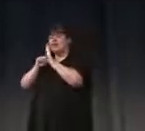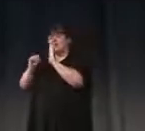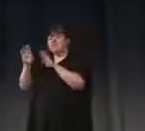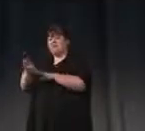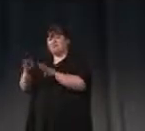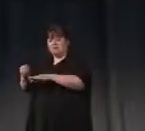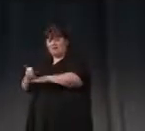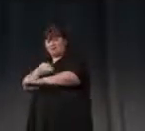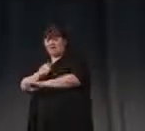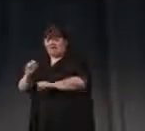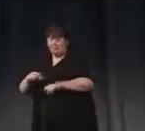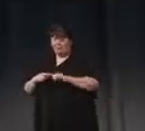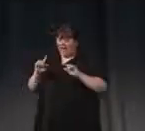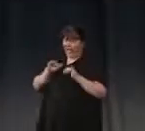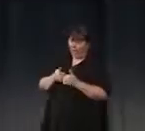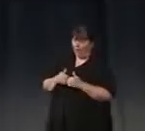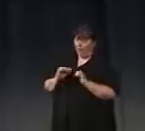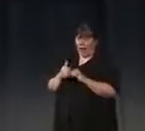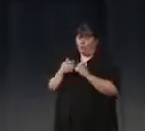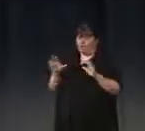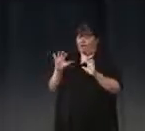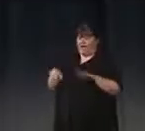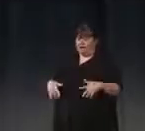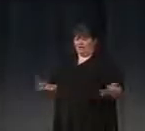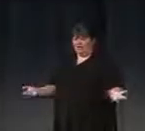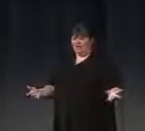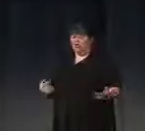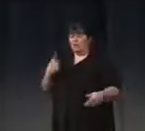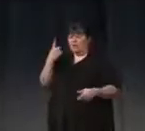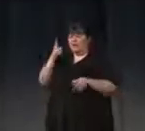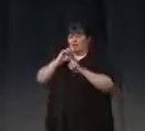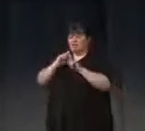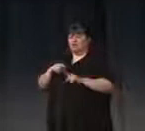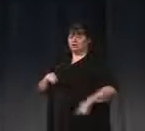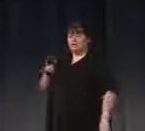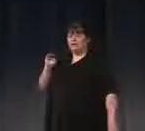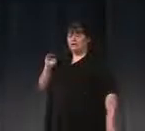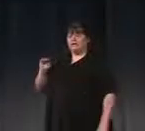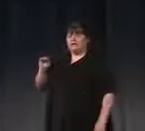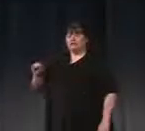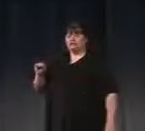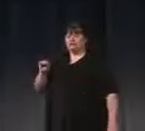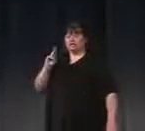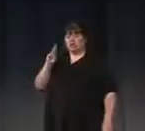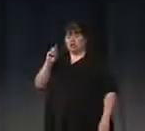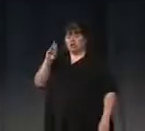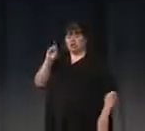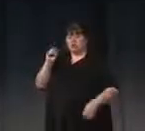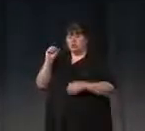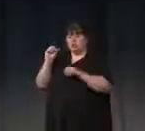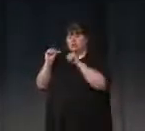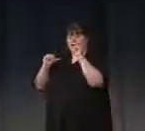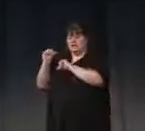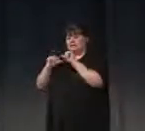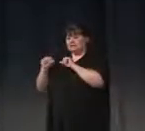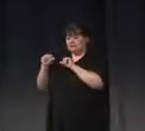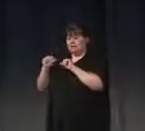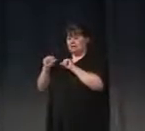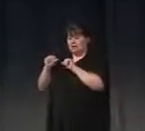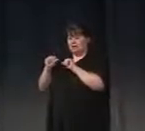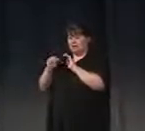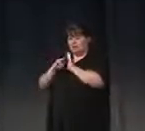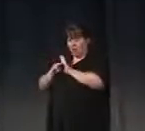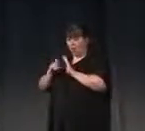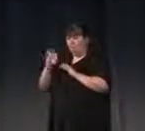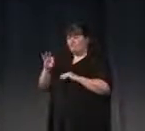But how? How do you do that? One answer is nudge, a neuroscientifically informed mode of policy design